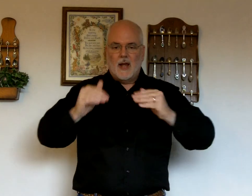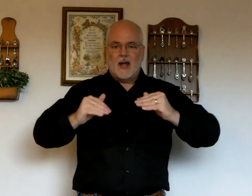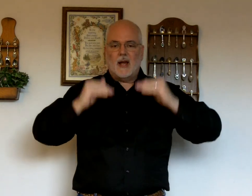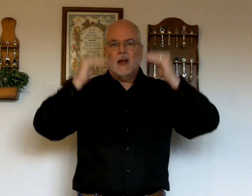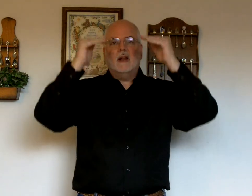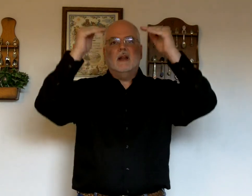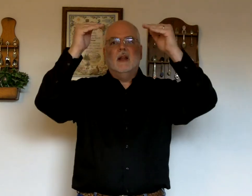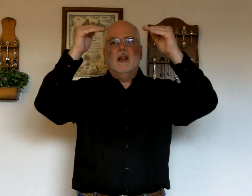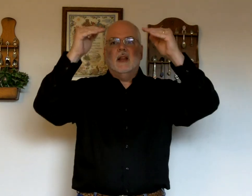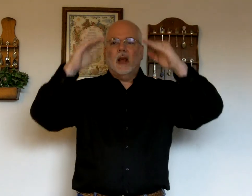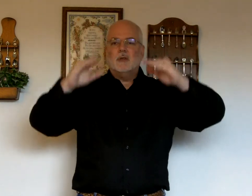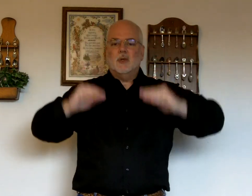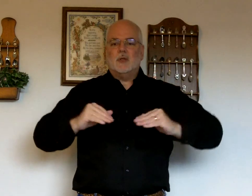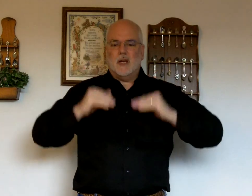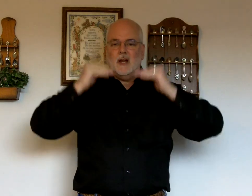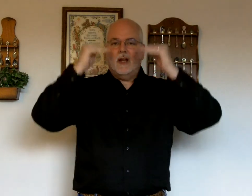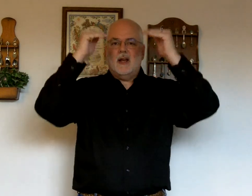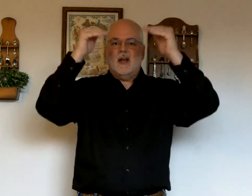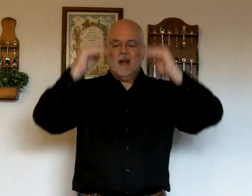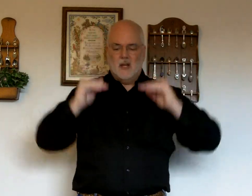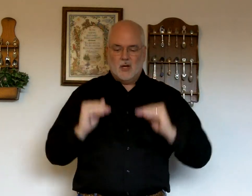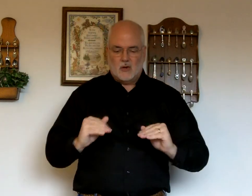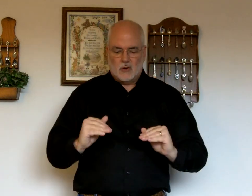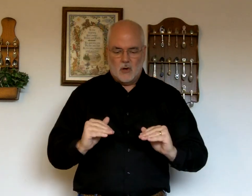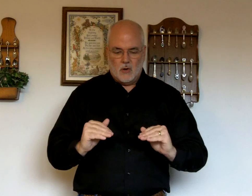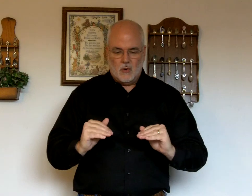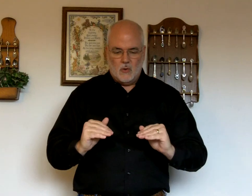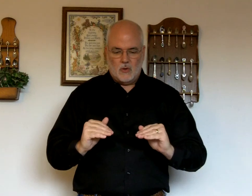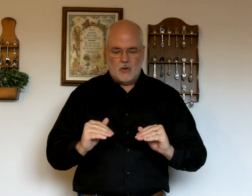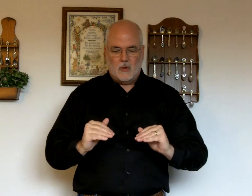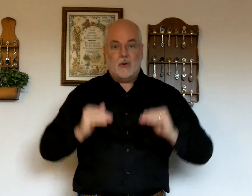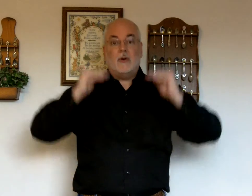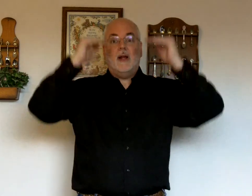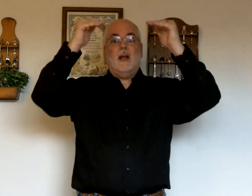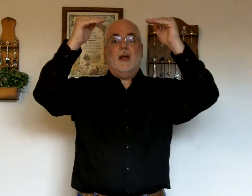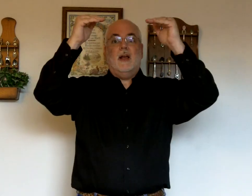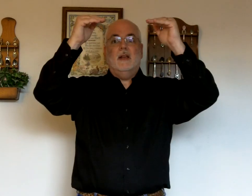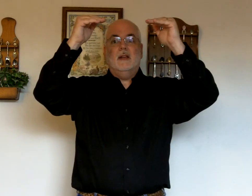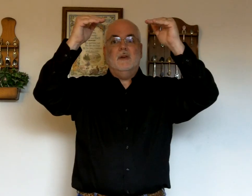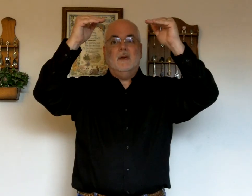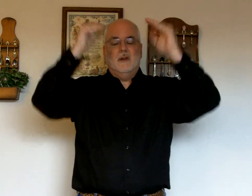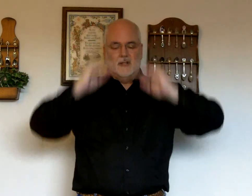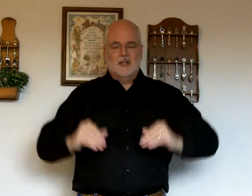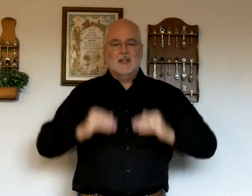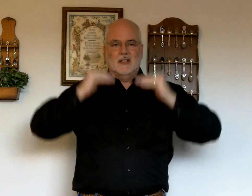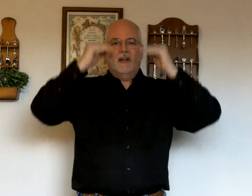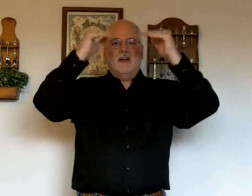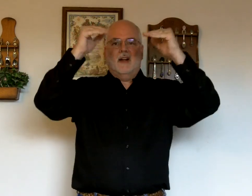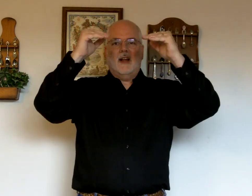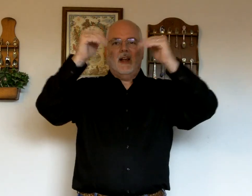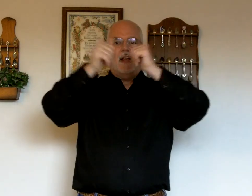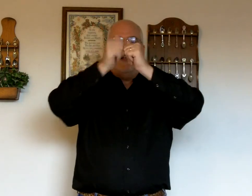High. That was a new sign. High. You're low here. you're high here. All right. Higher.